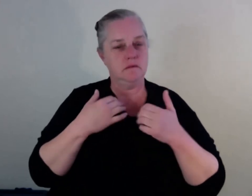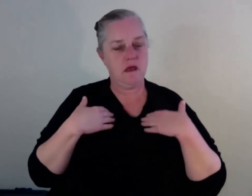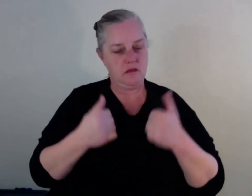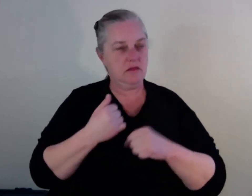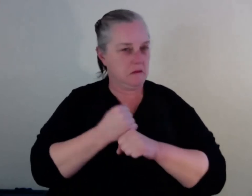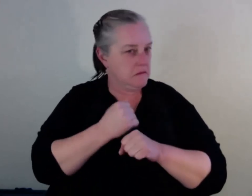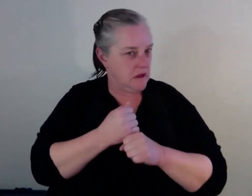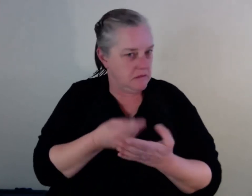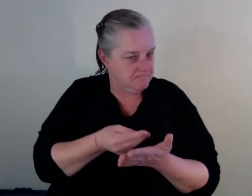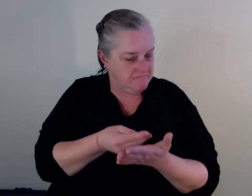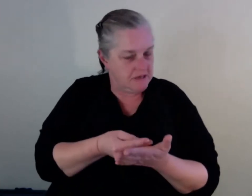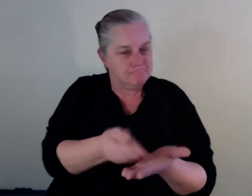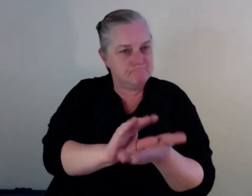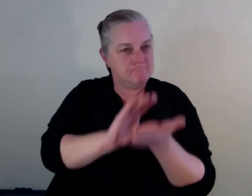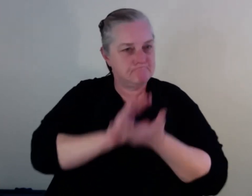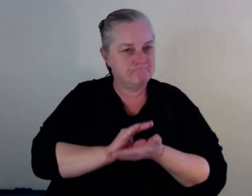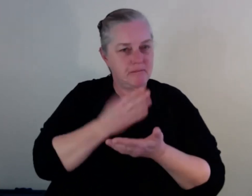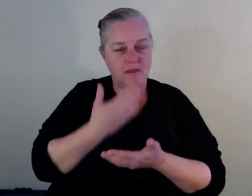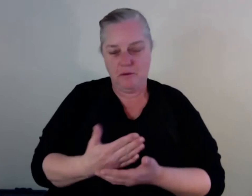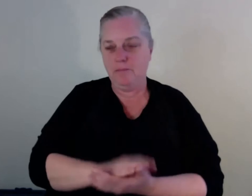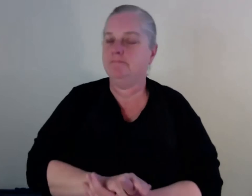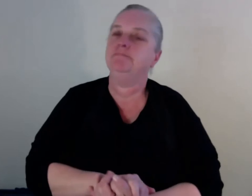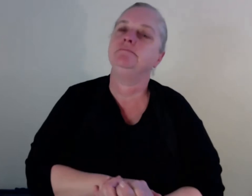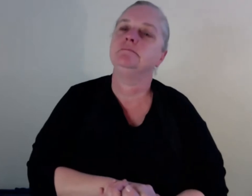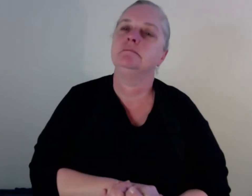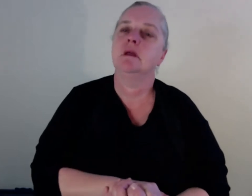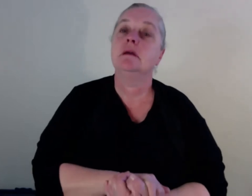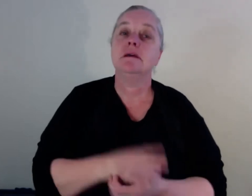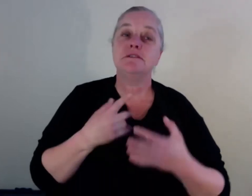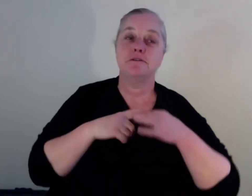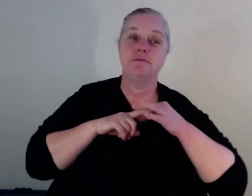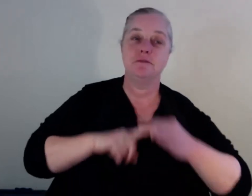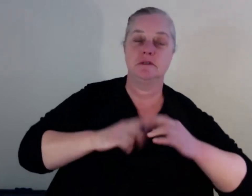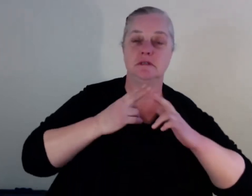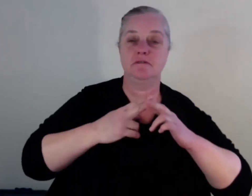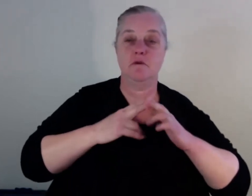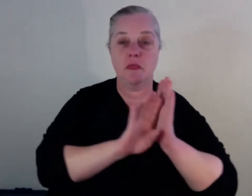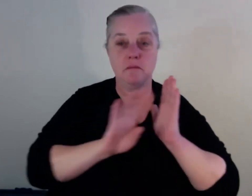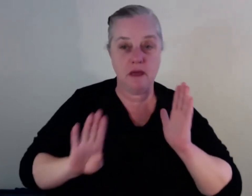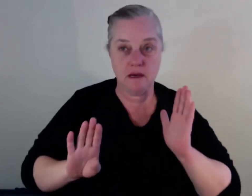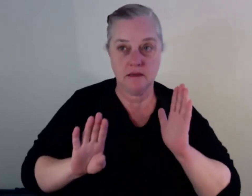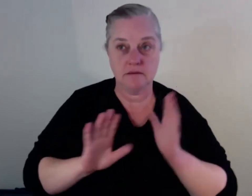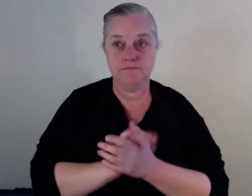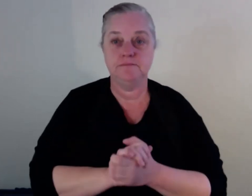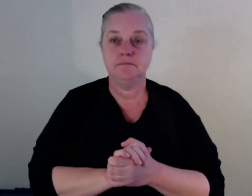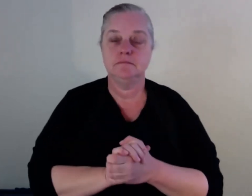just going to go into, um, our questions for the panelists. Um, so our first question is, um, what are the barriers